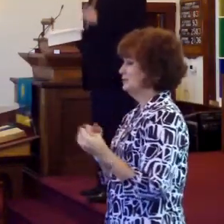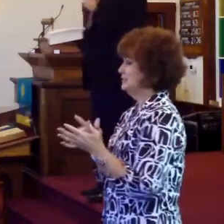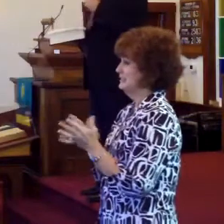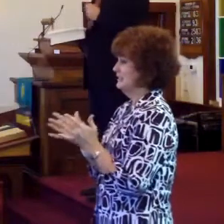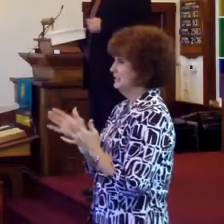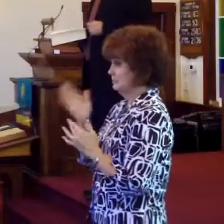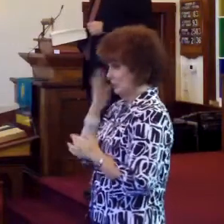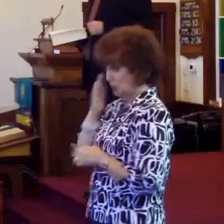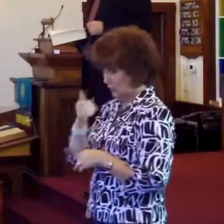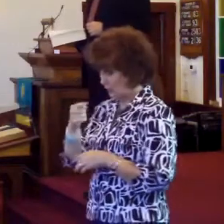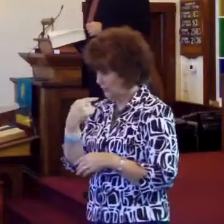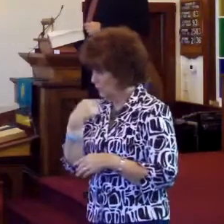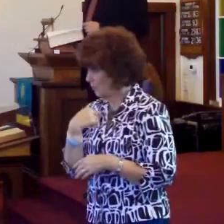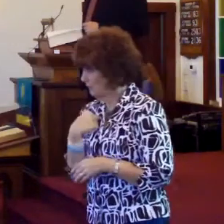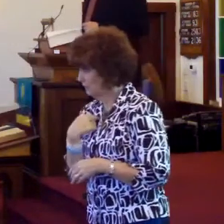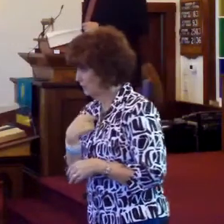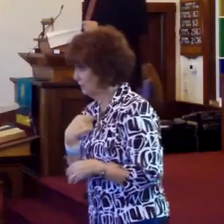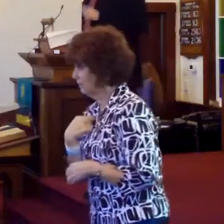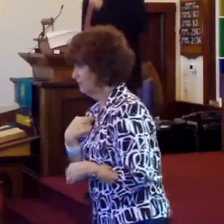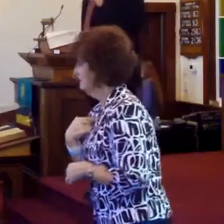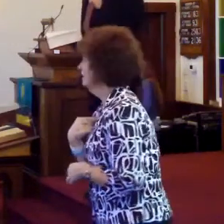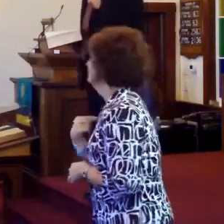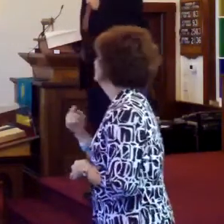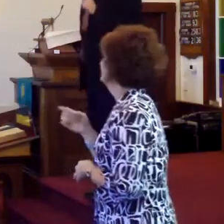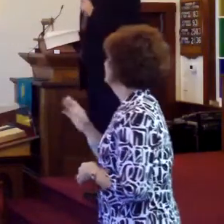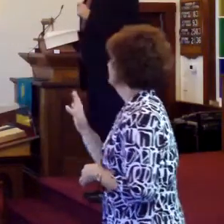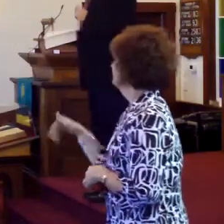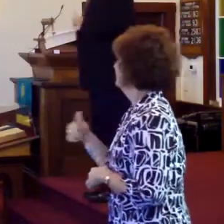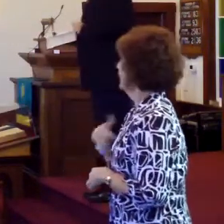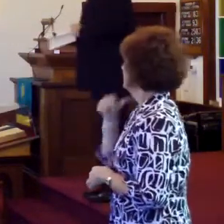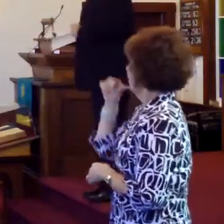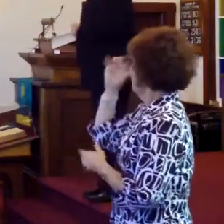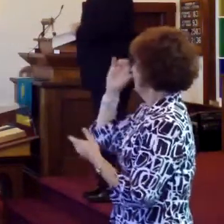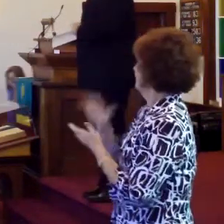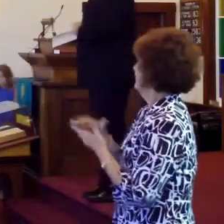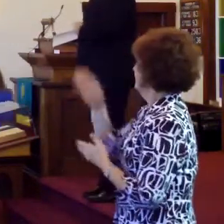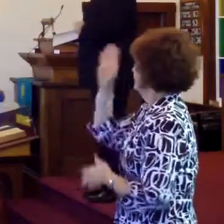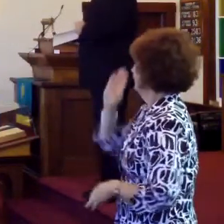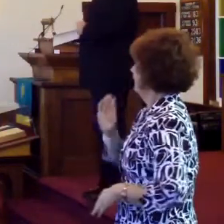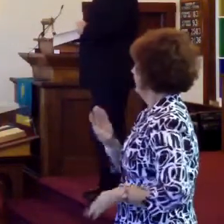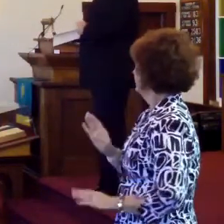And you know what he told me? He said, I don't believe in God.